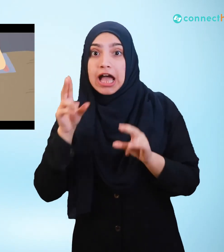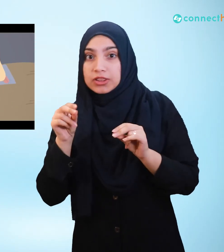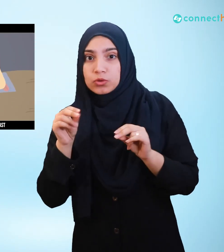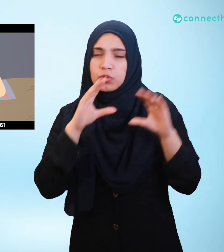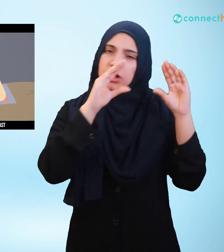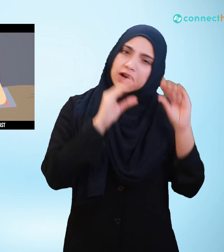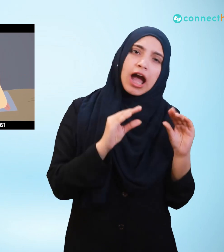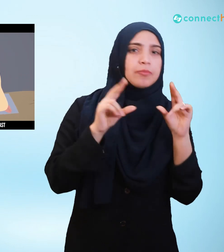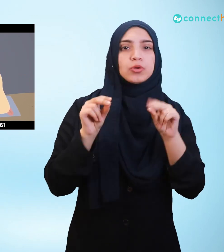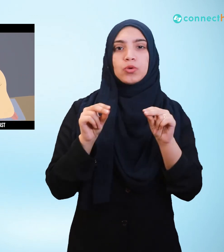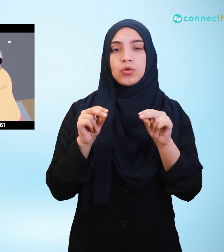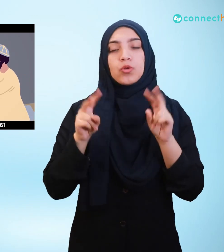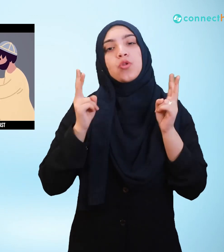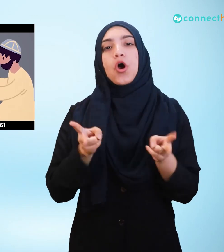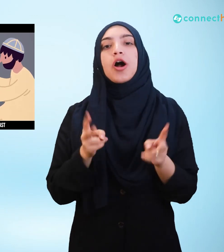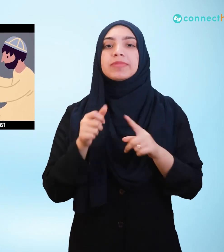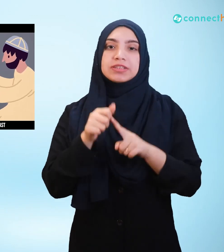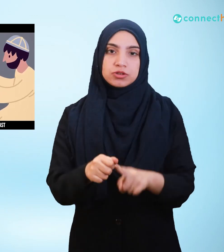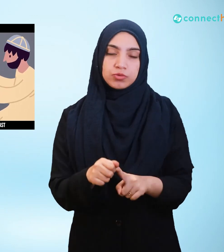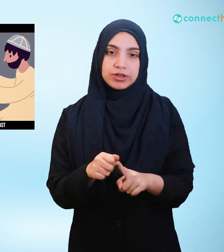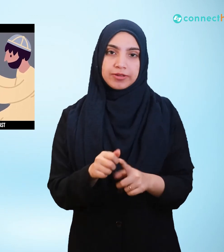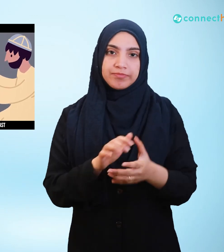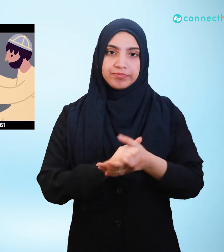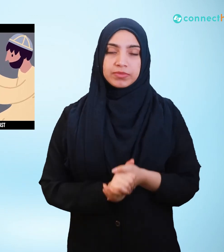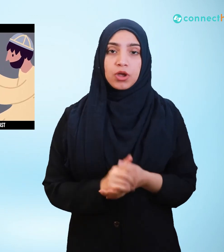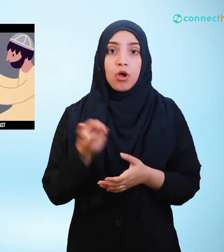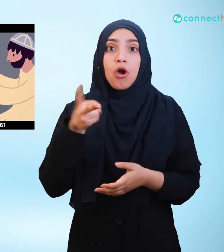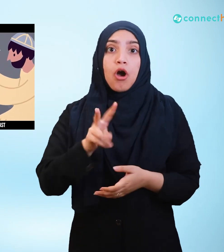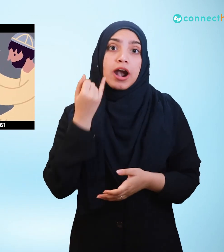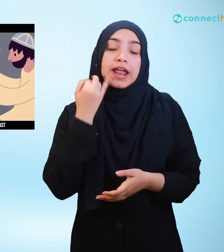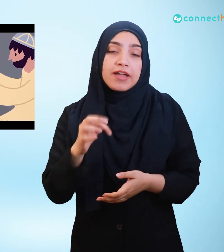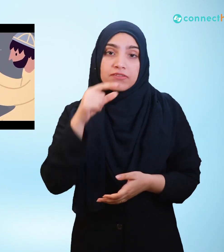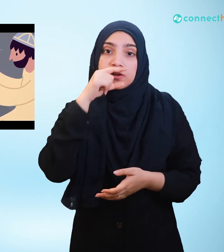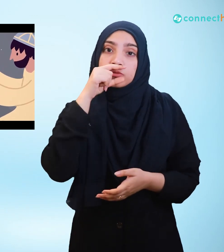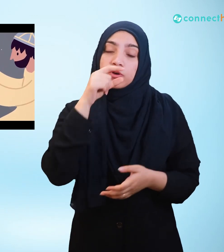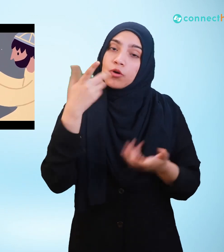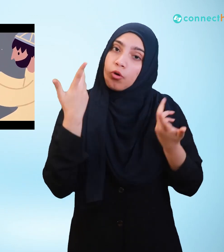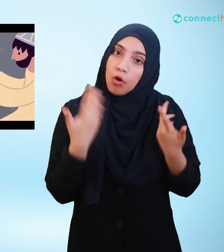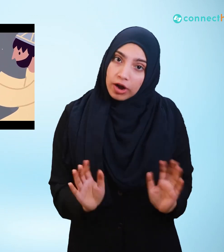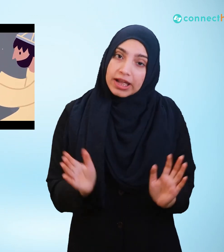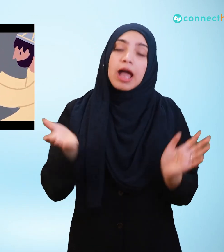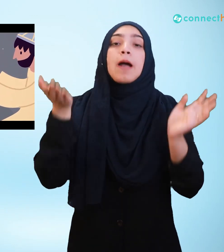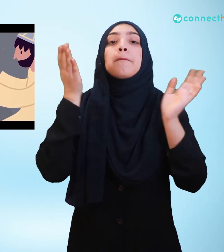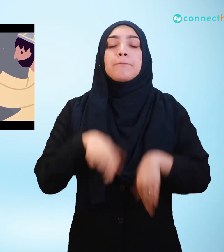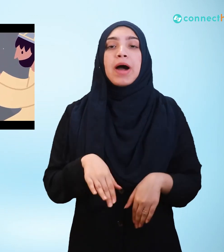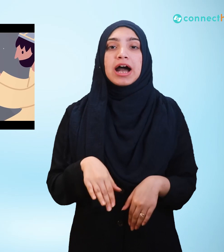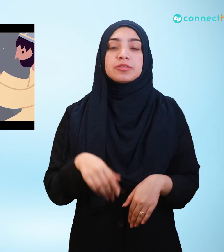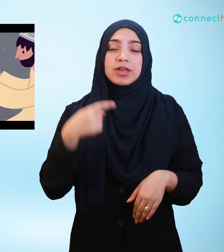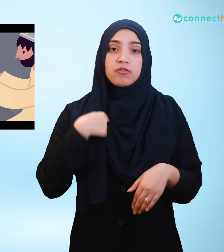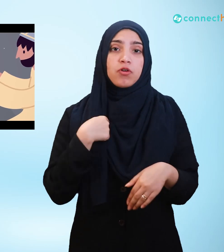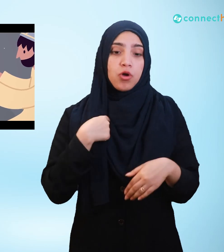Here's a breakdown of what happens to your body when you fast in each stage of the 30 days of fasting.